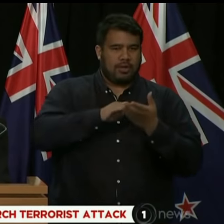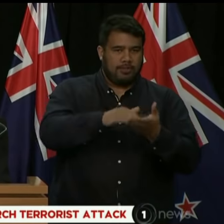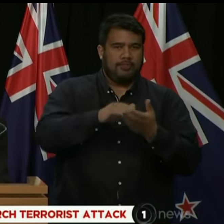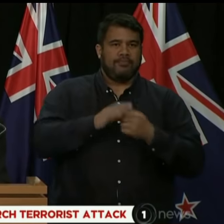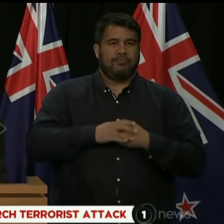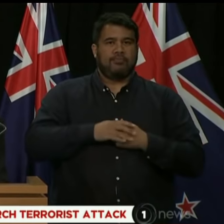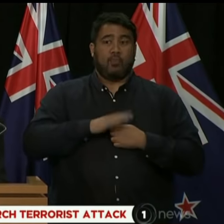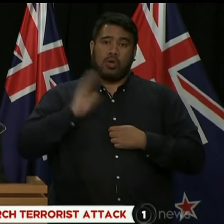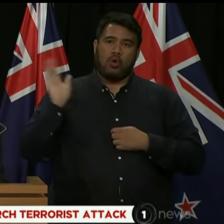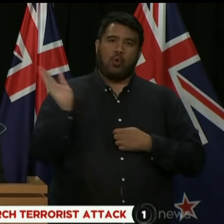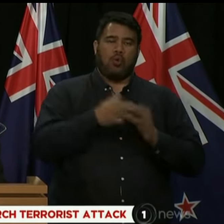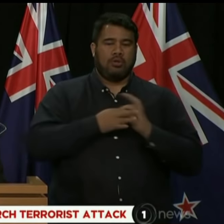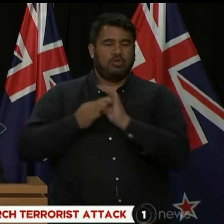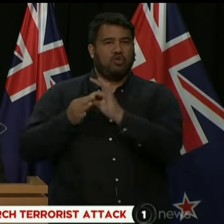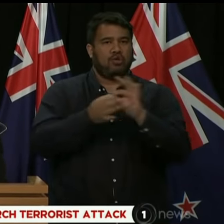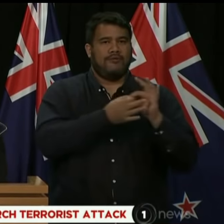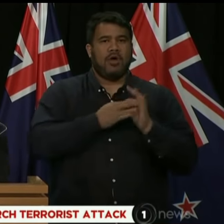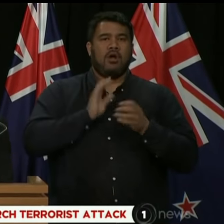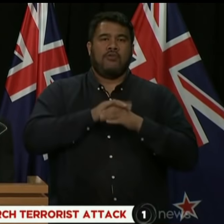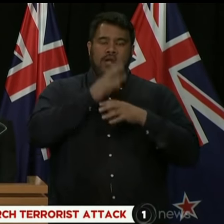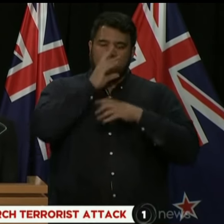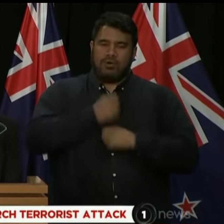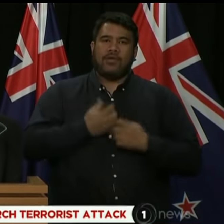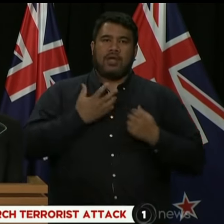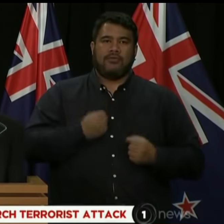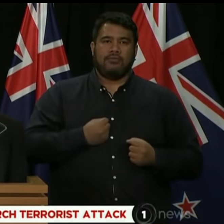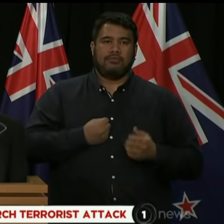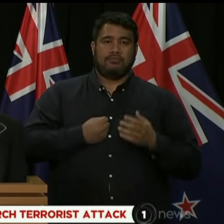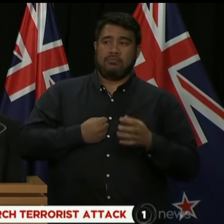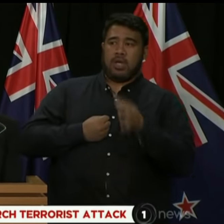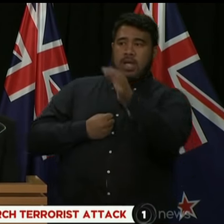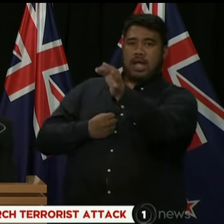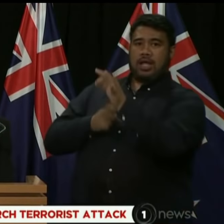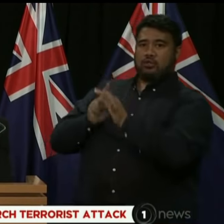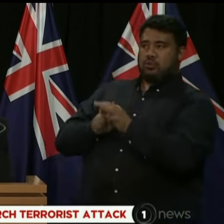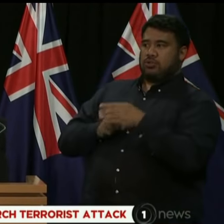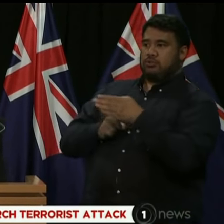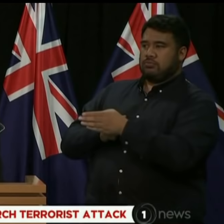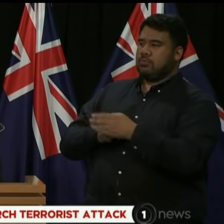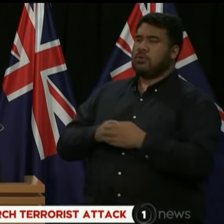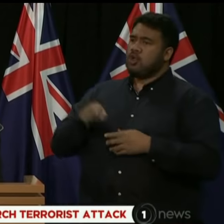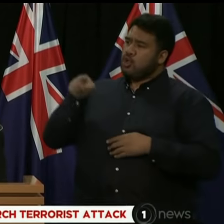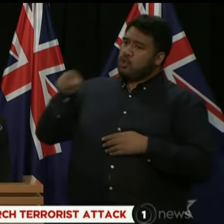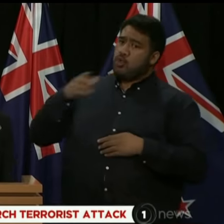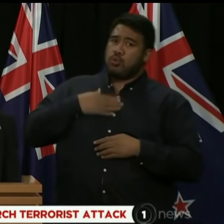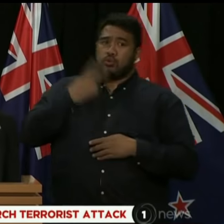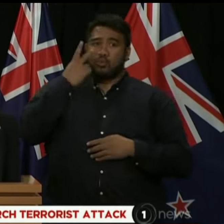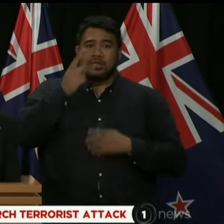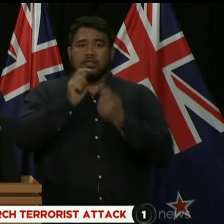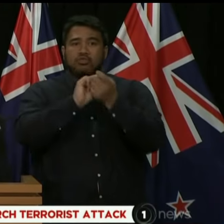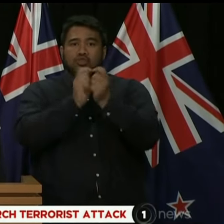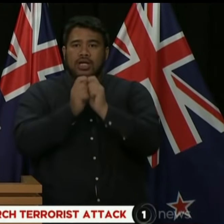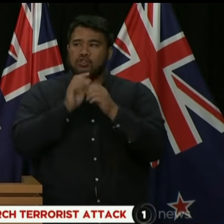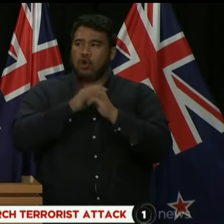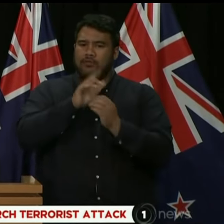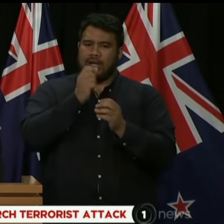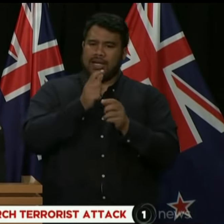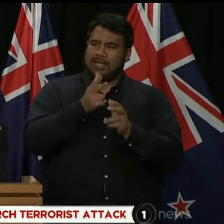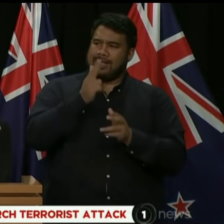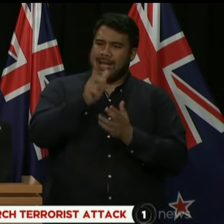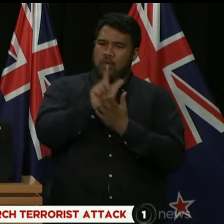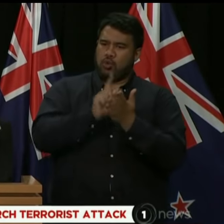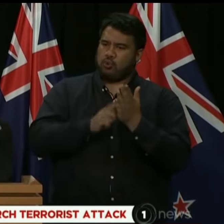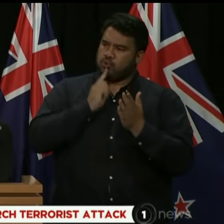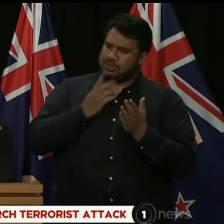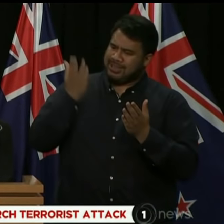and grieving together. Well, Minister, specifically, what changes would you like to see? The gun laws, where did they fail?